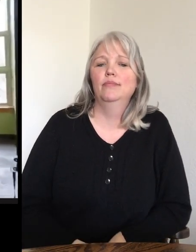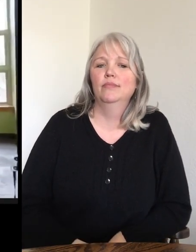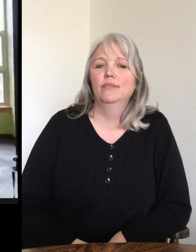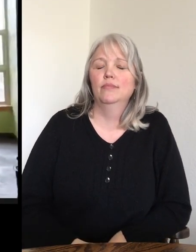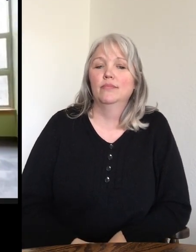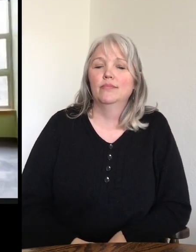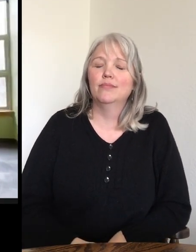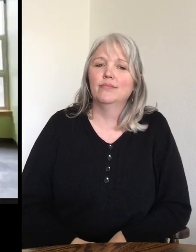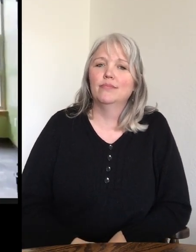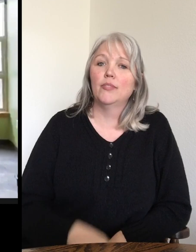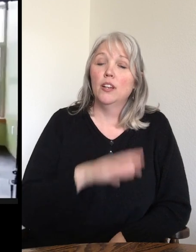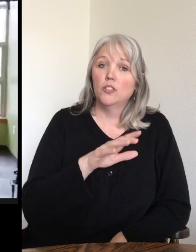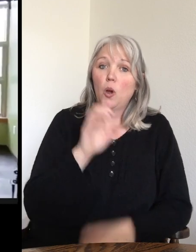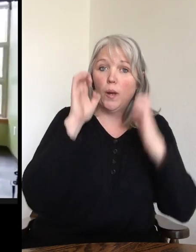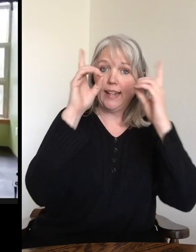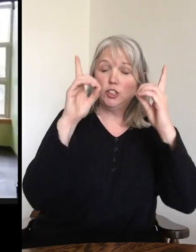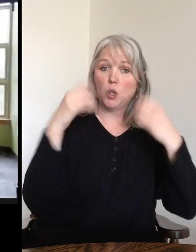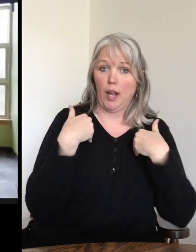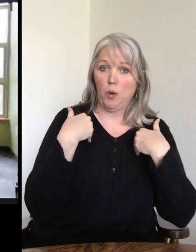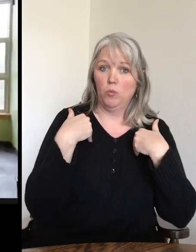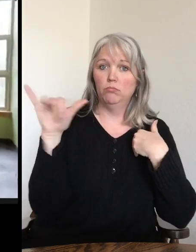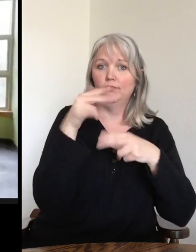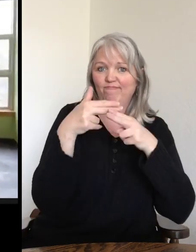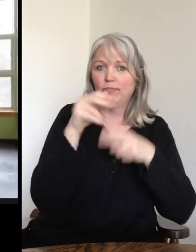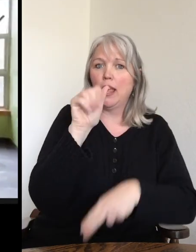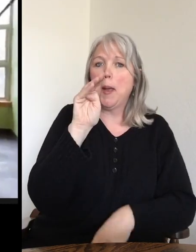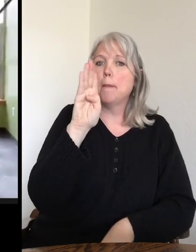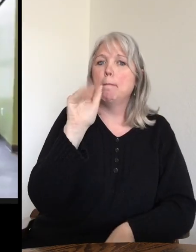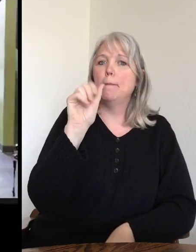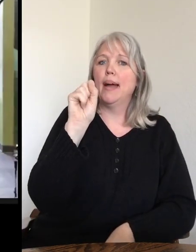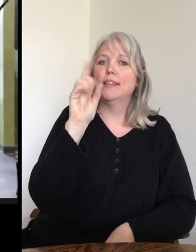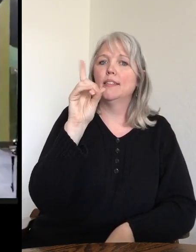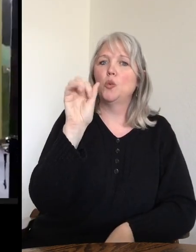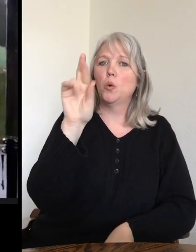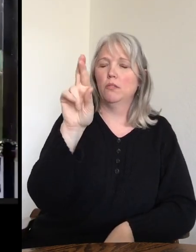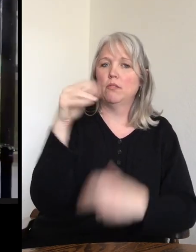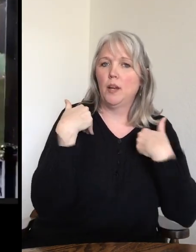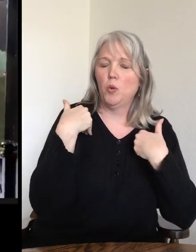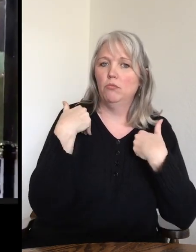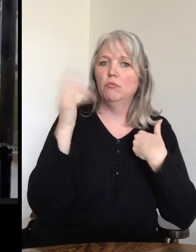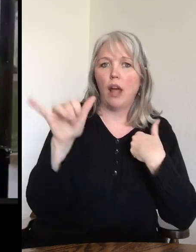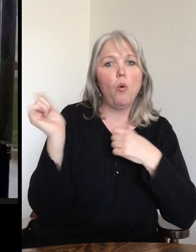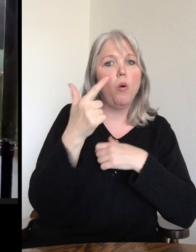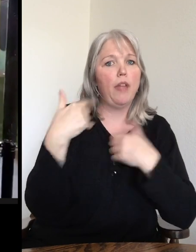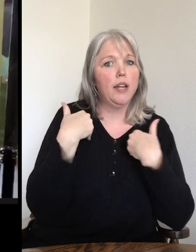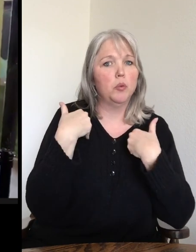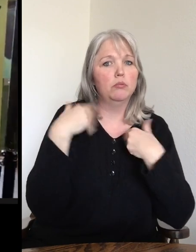So being an education animal or an ambassador animal, as we call the animals that go on our education programs here, like